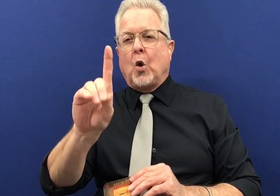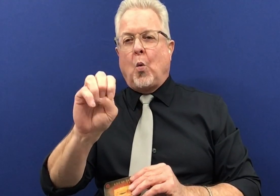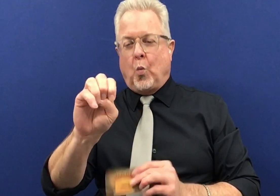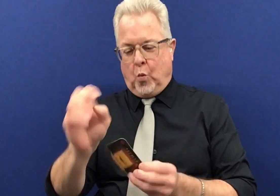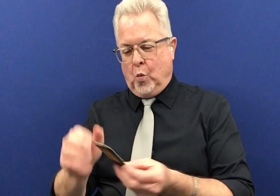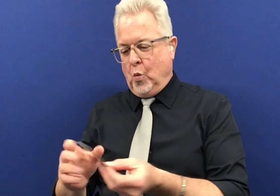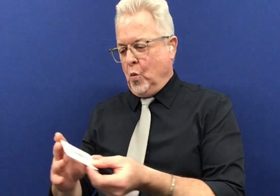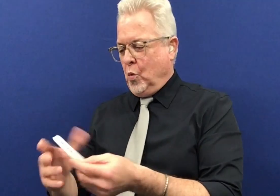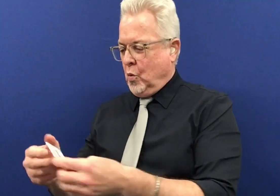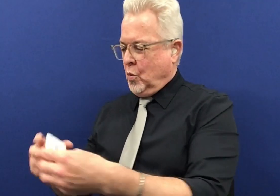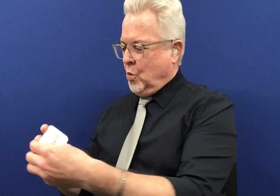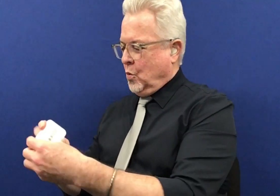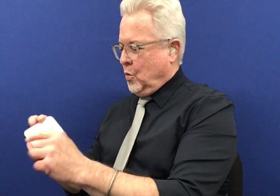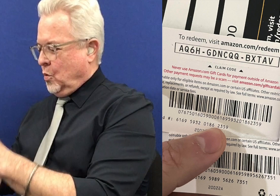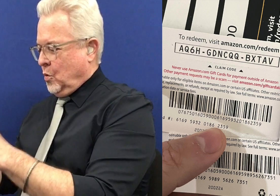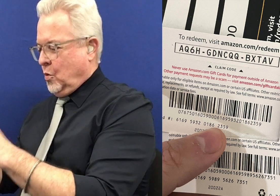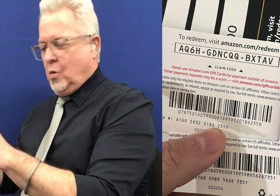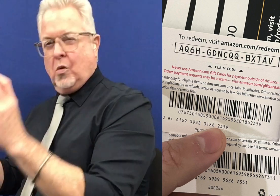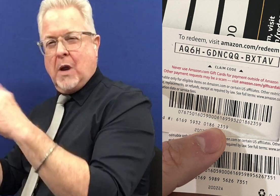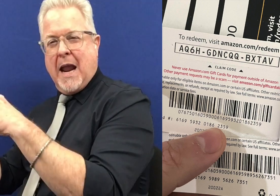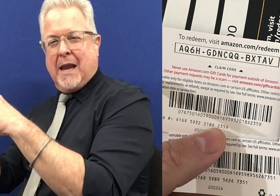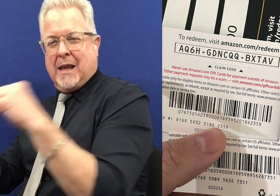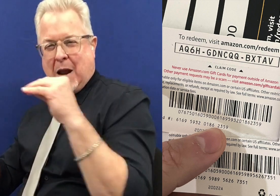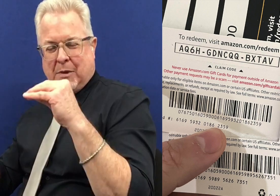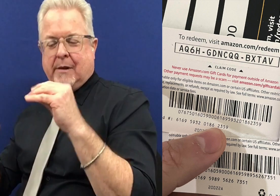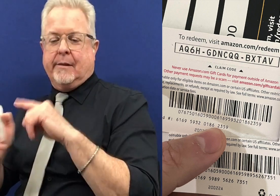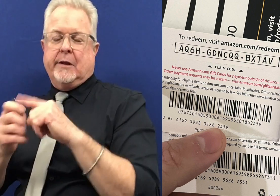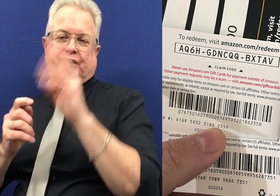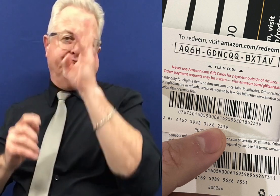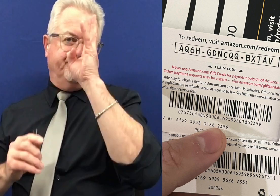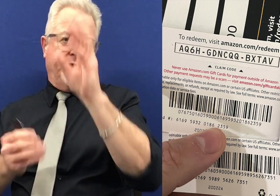it's actually a barcode it's on the back of the card